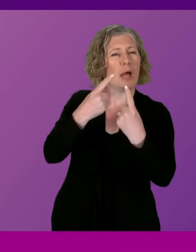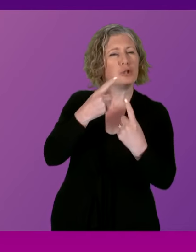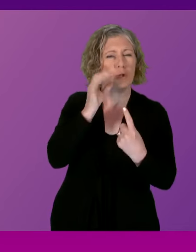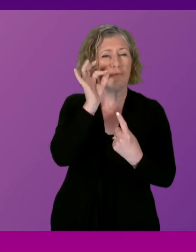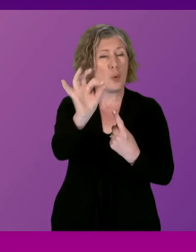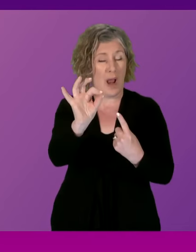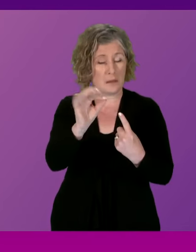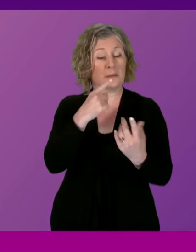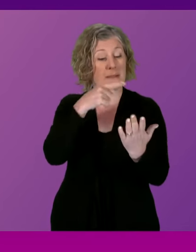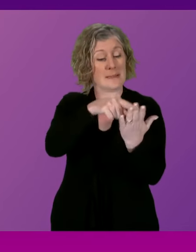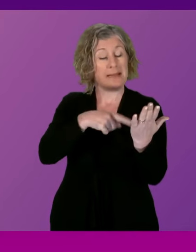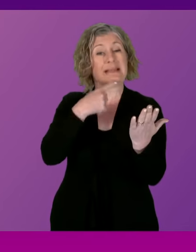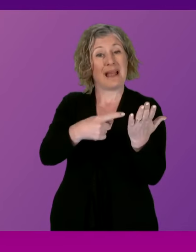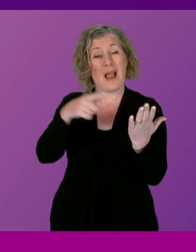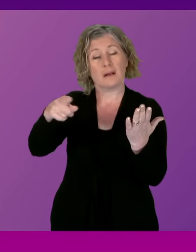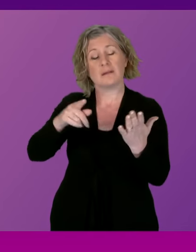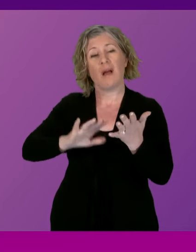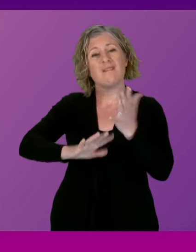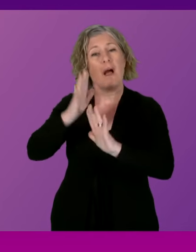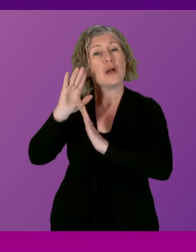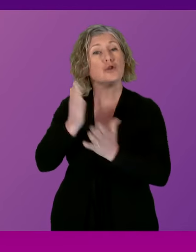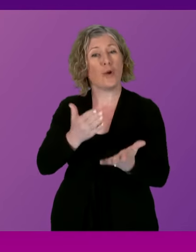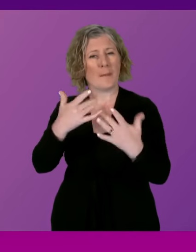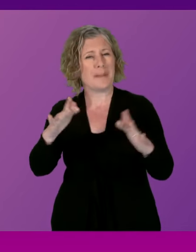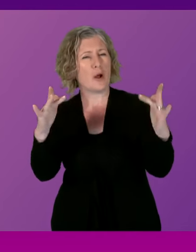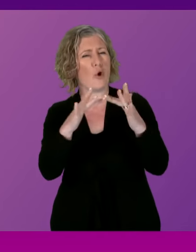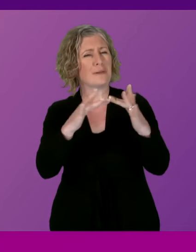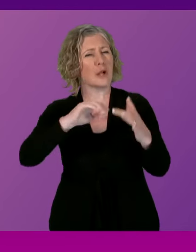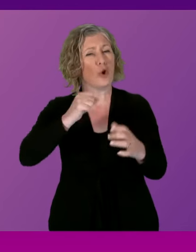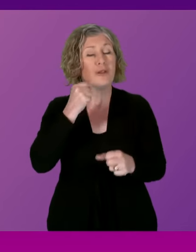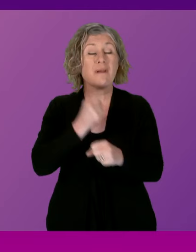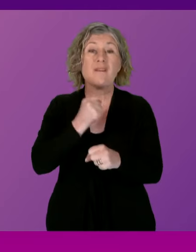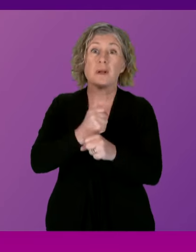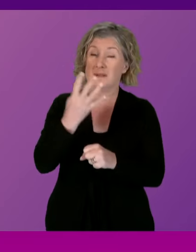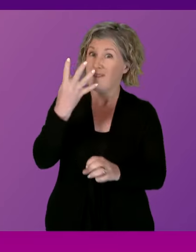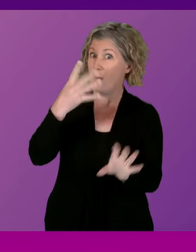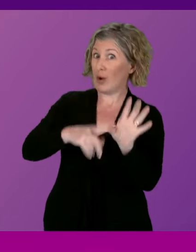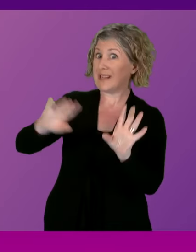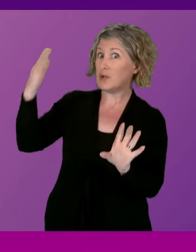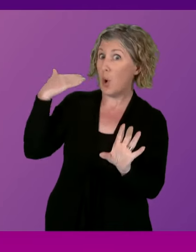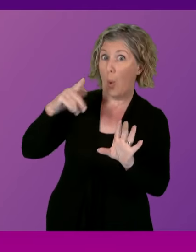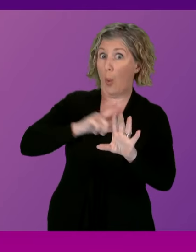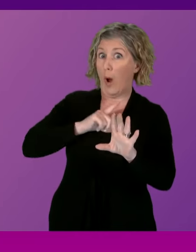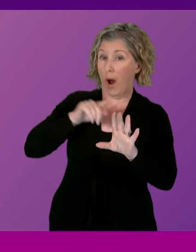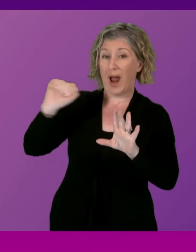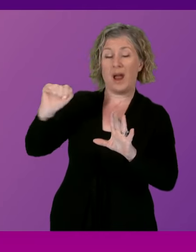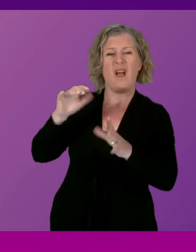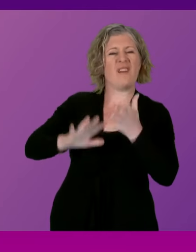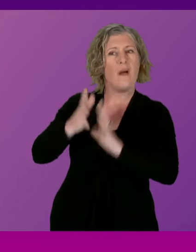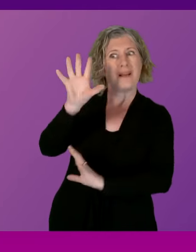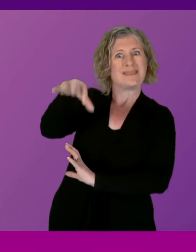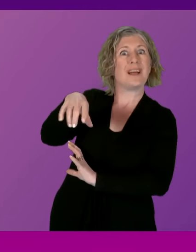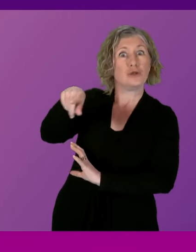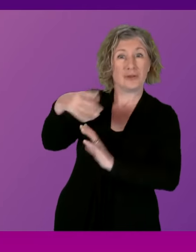contacted the Scottish Government four years ago about having to prop up station ceilings because of dangerous concrete.